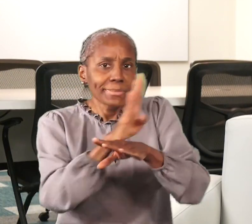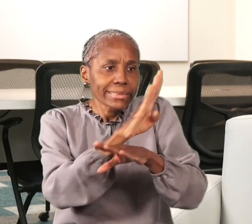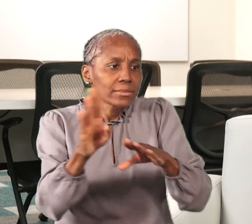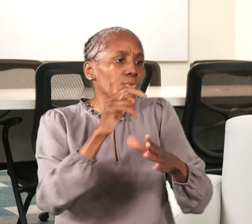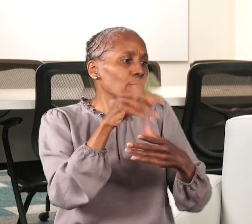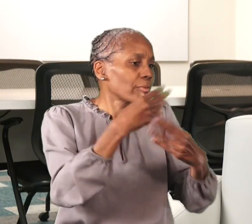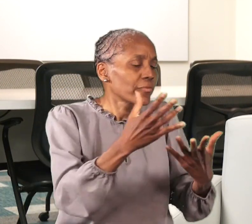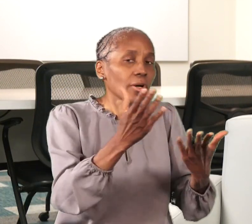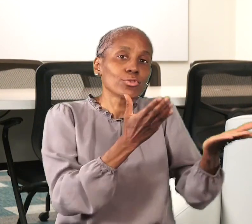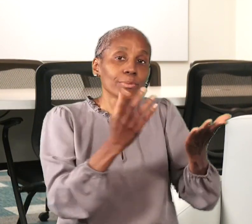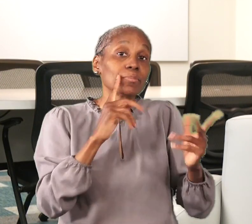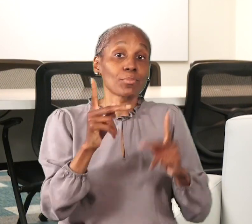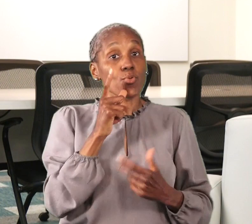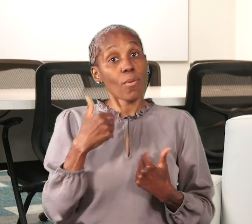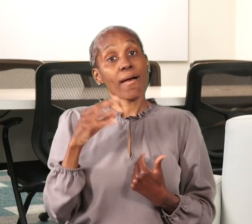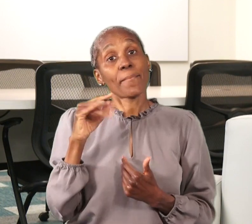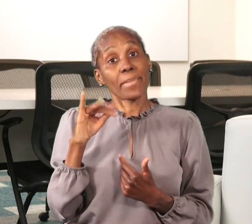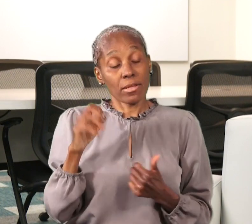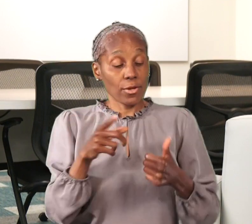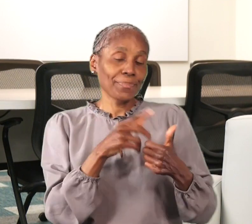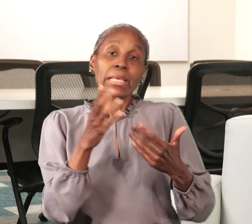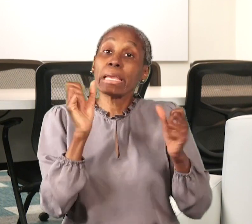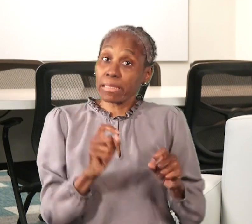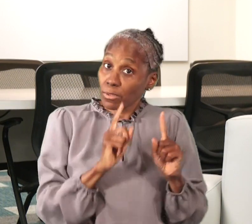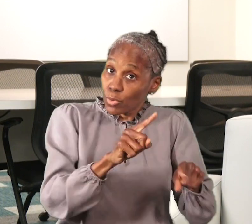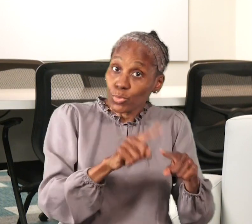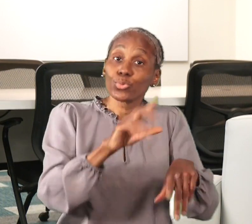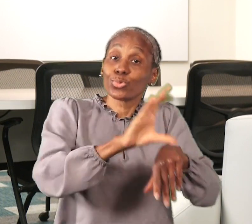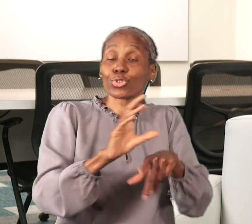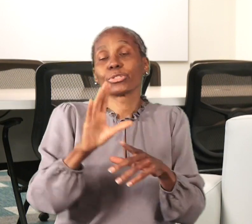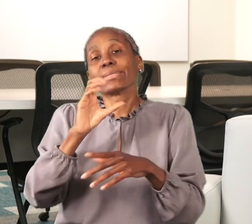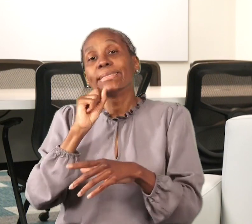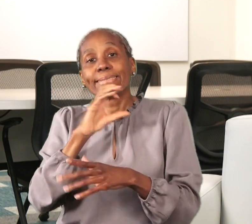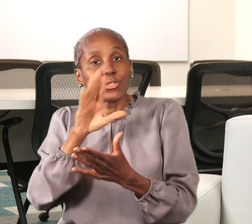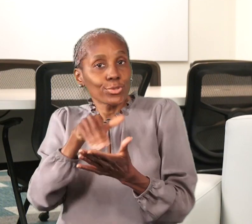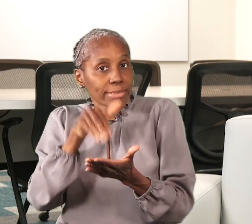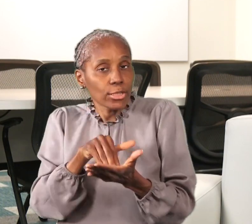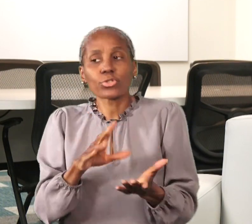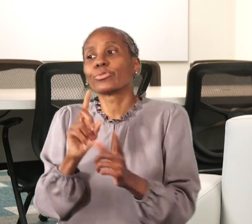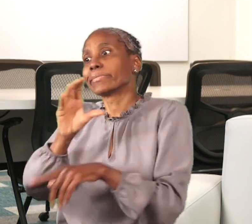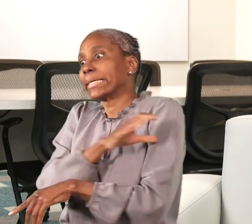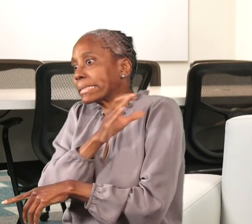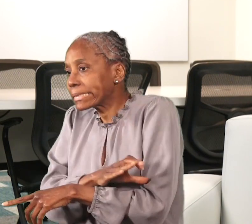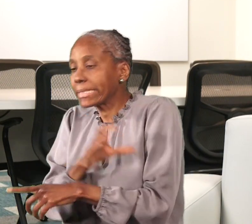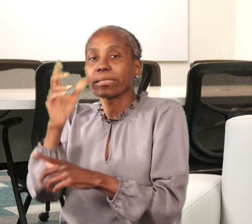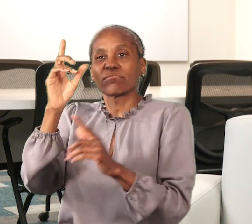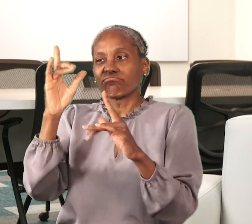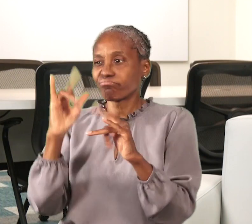that provide services for people on Medicare. These are churches, senior citizen centers,